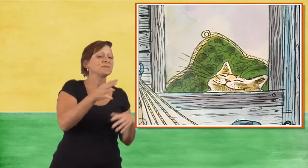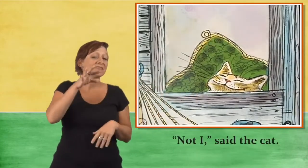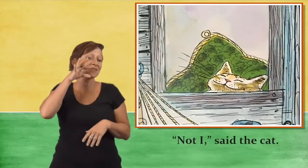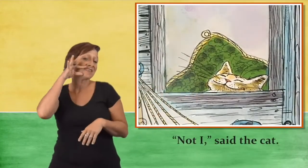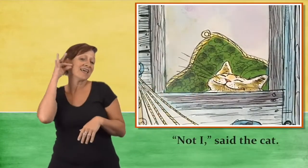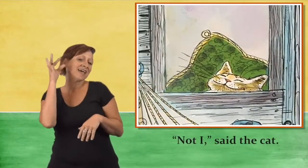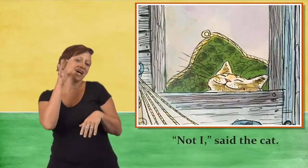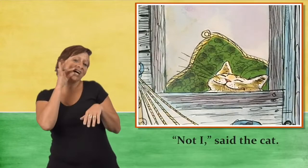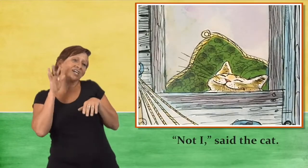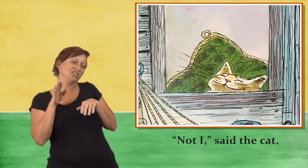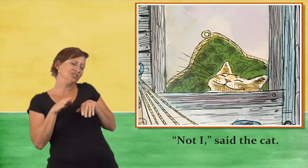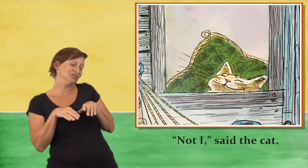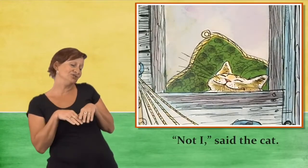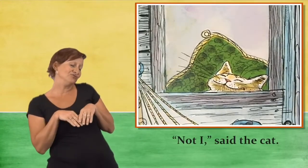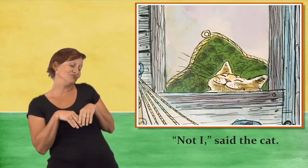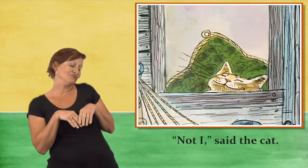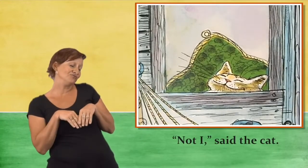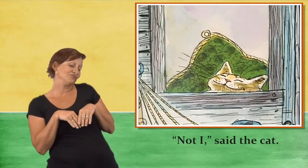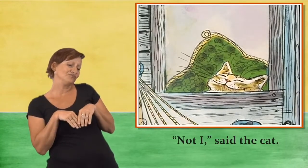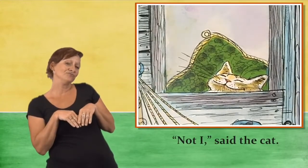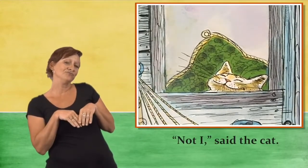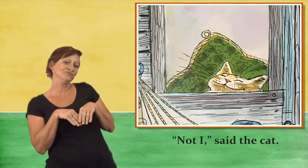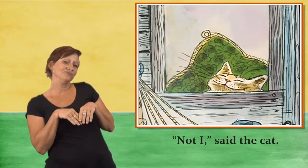not I said the cat